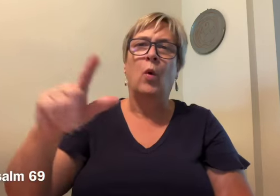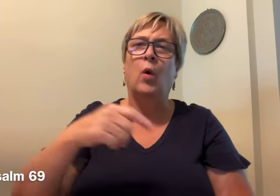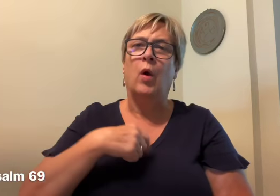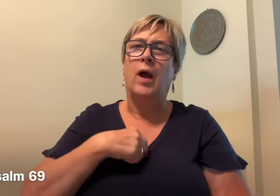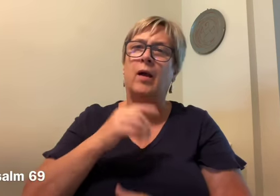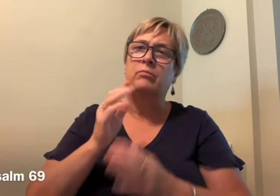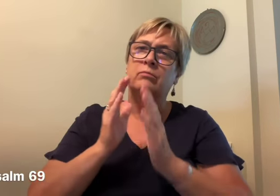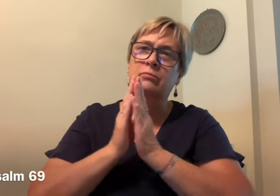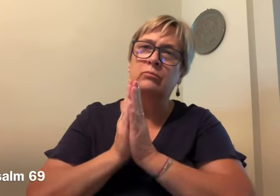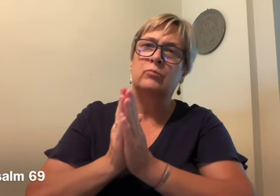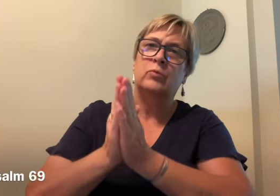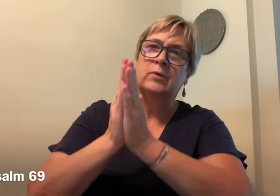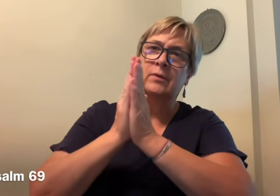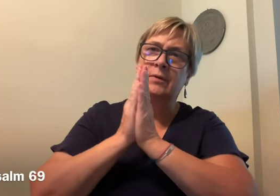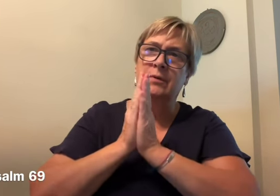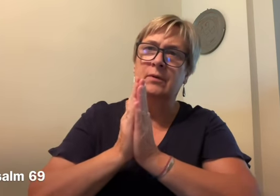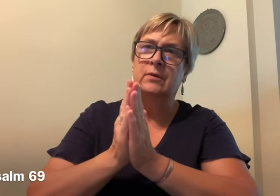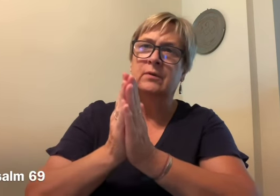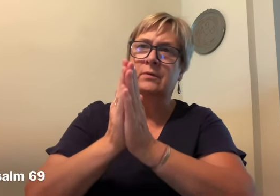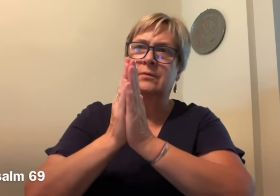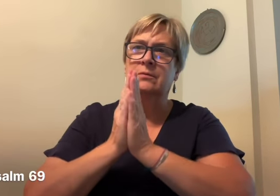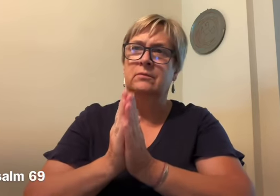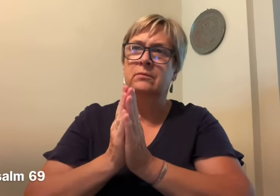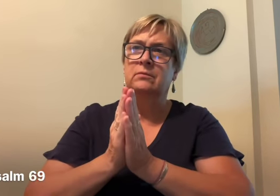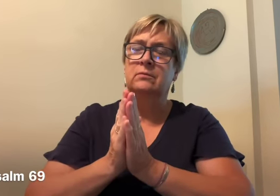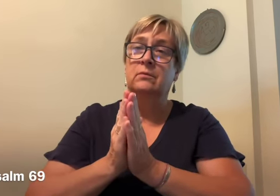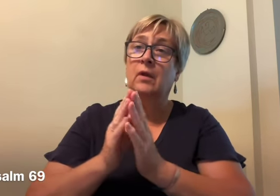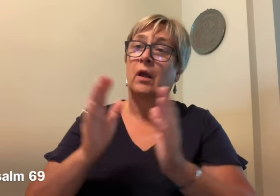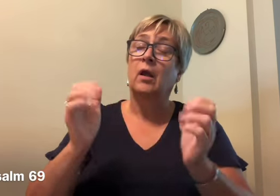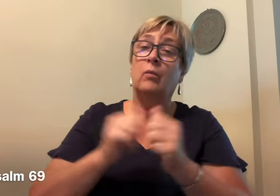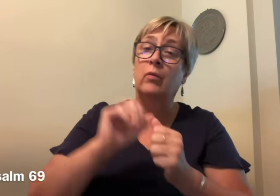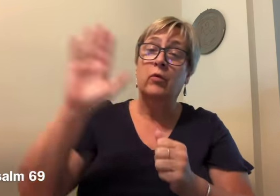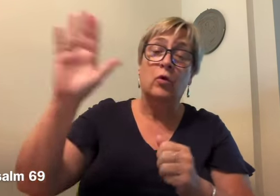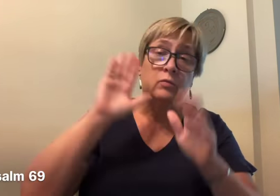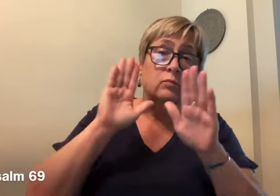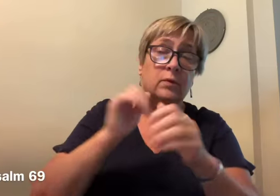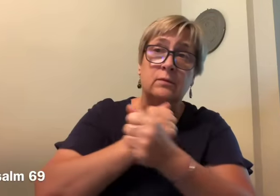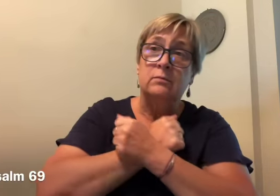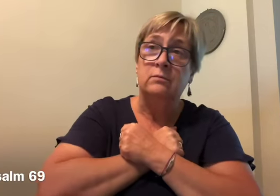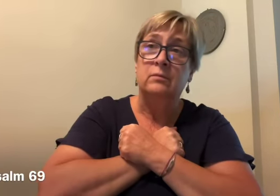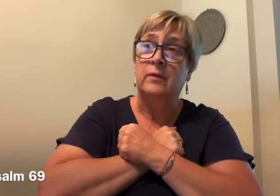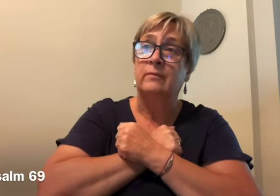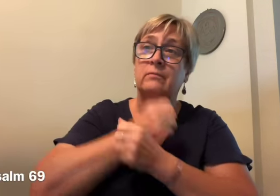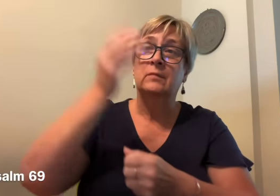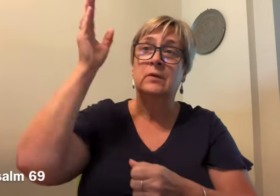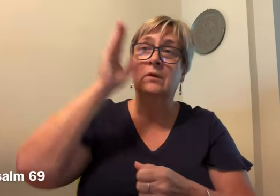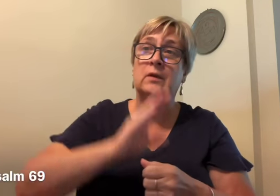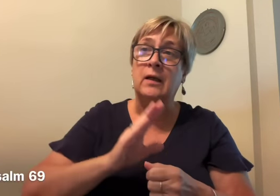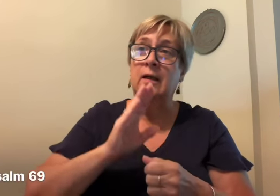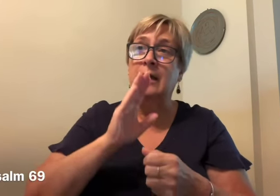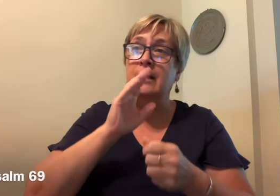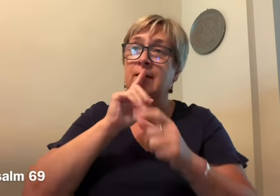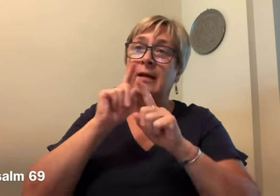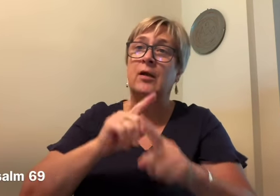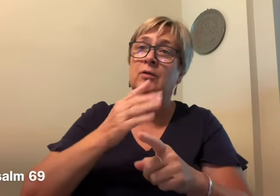I pray to you, O Lord, for the time of your favor, O God.